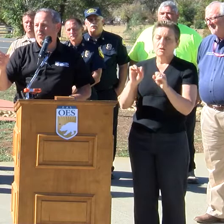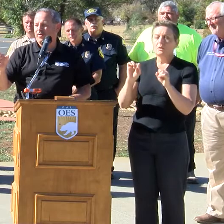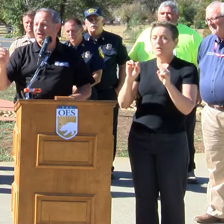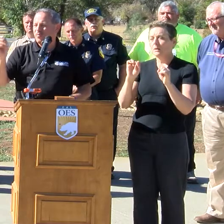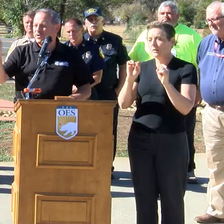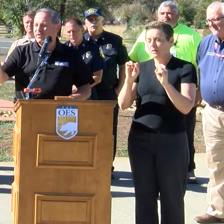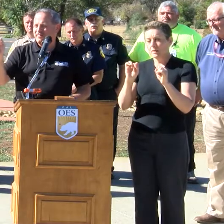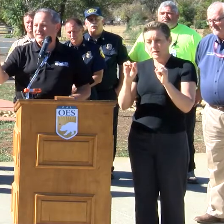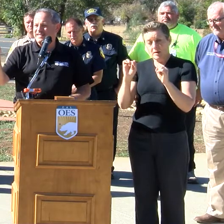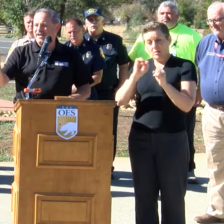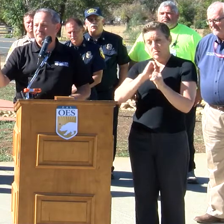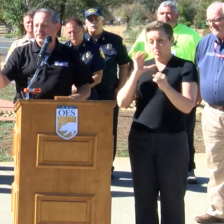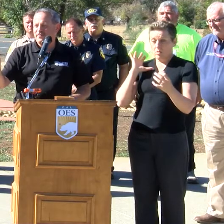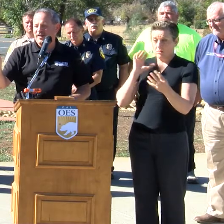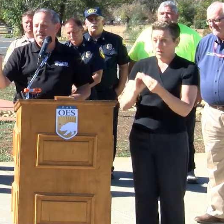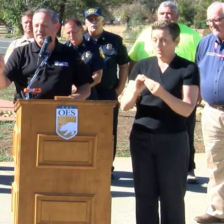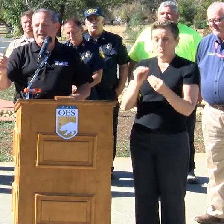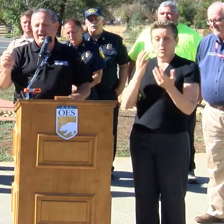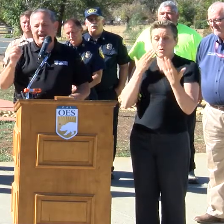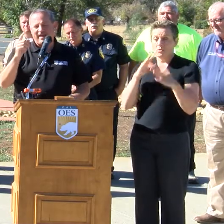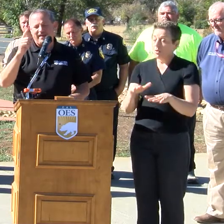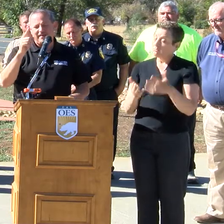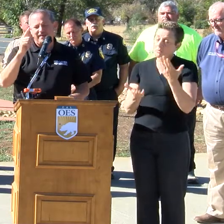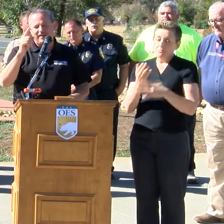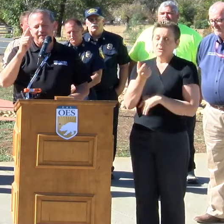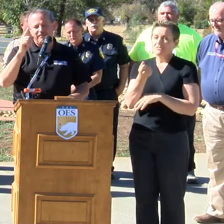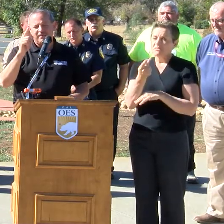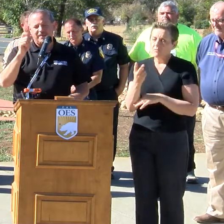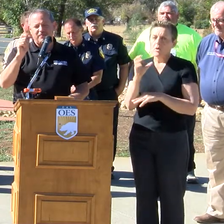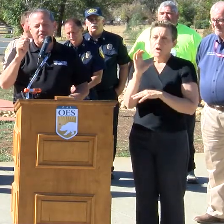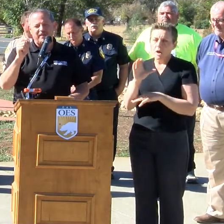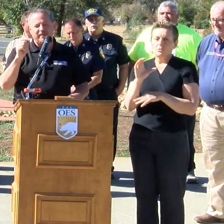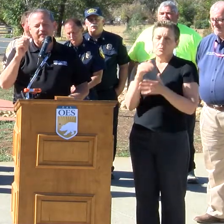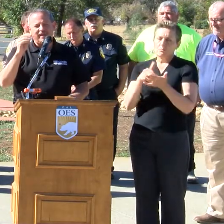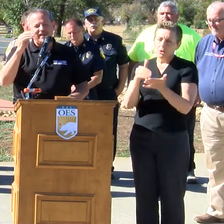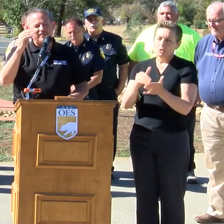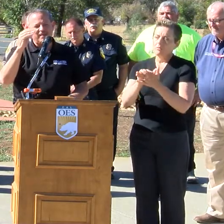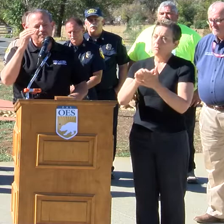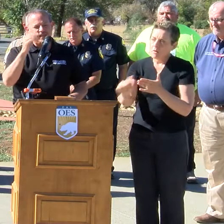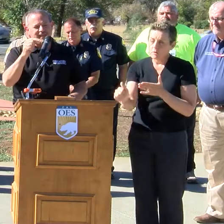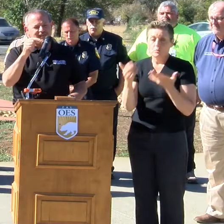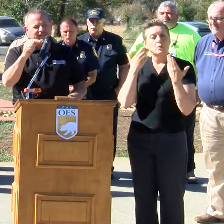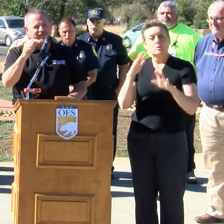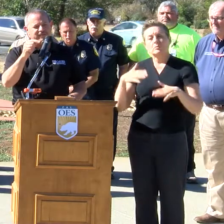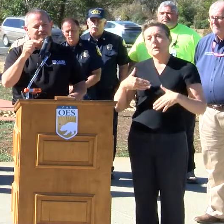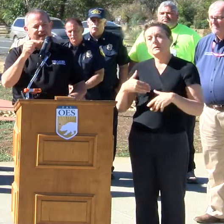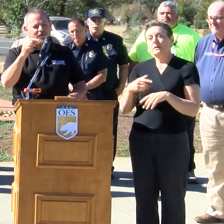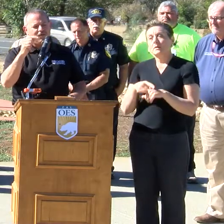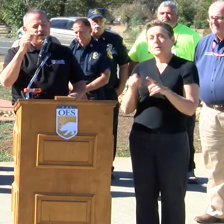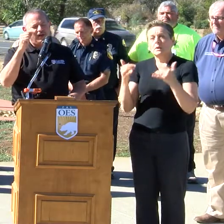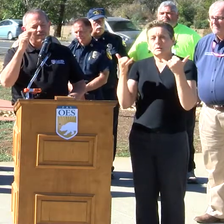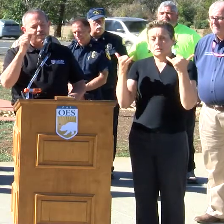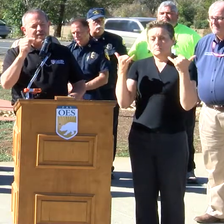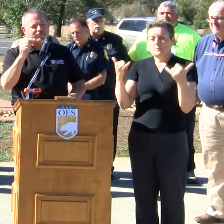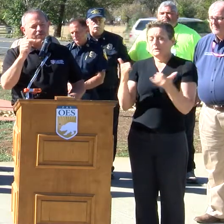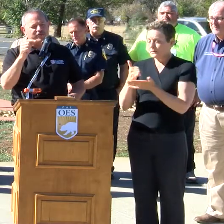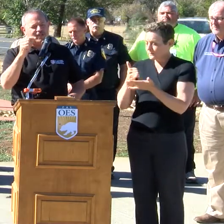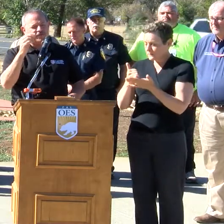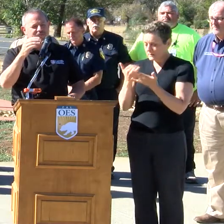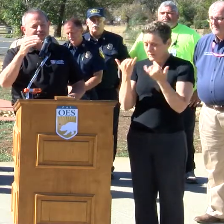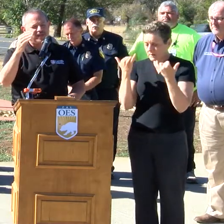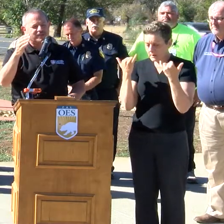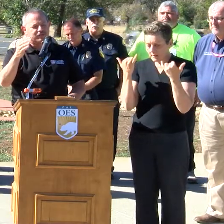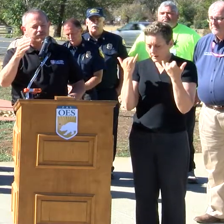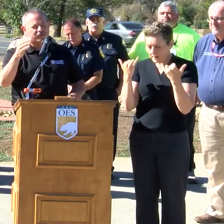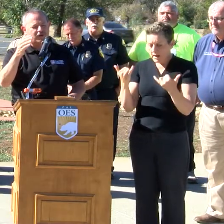know that part. We don't have an exact figure yet. And the other thing is, is that immediate assistance now, as the administrator